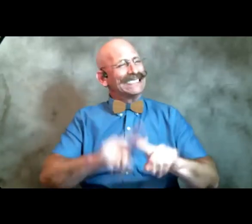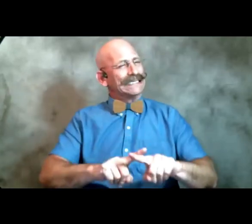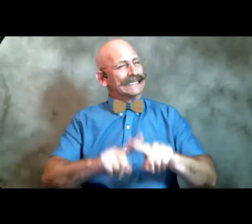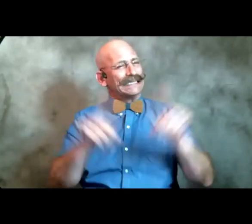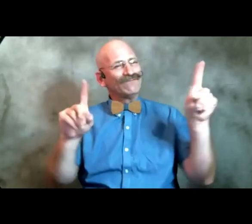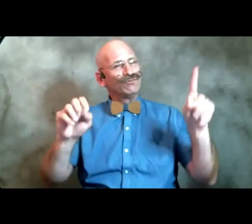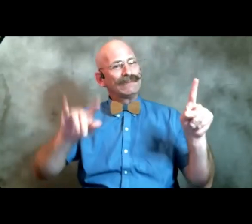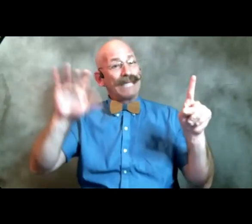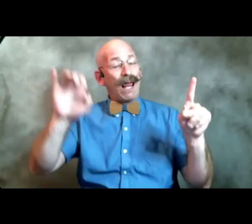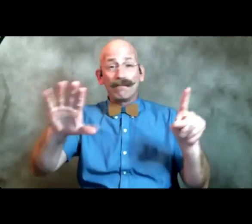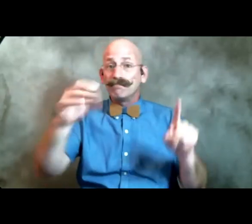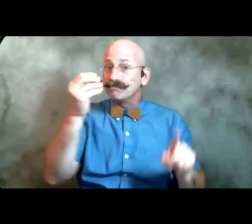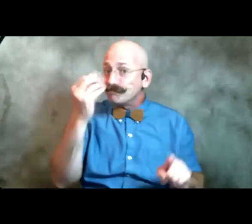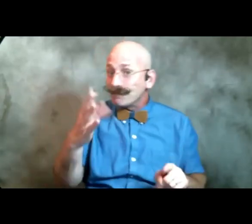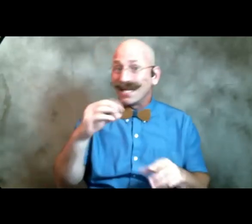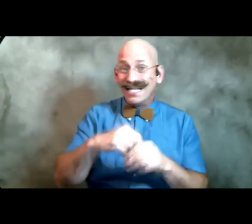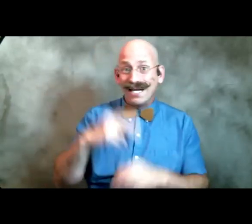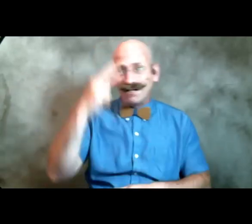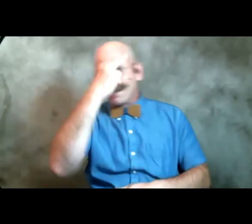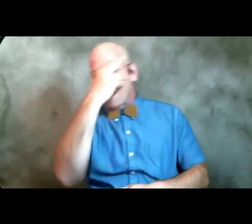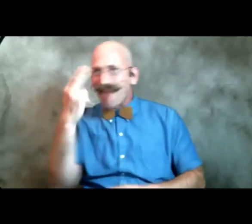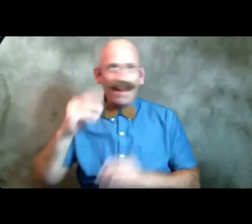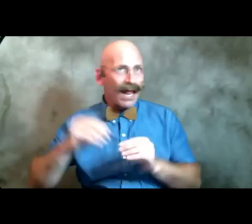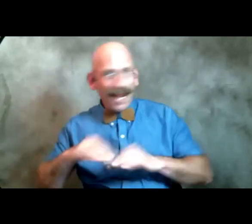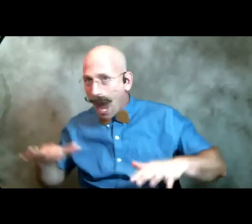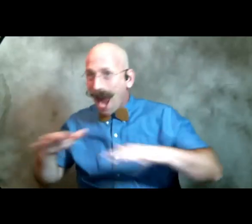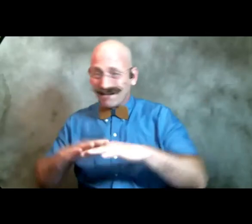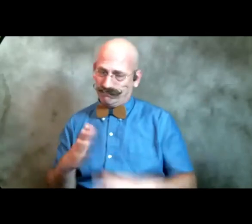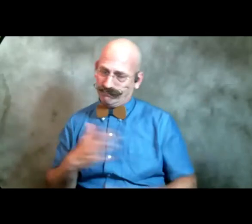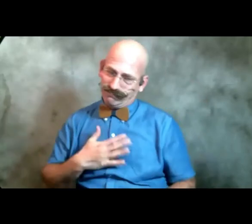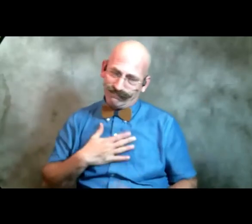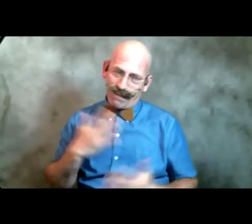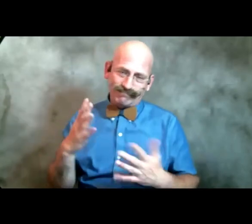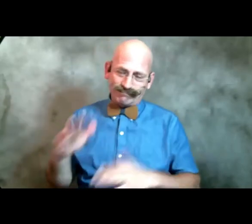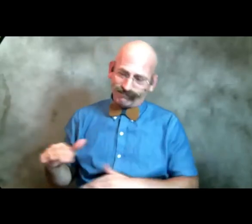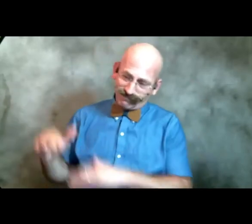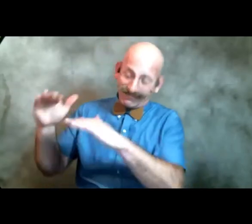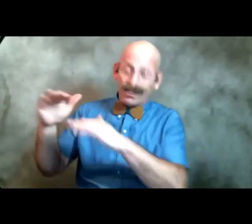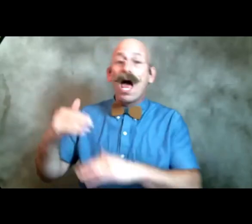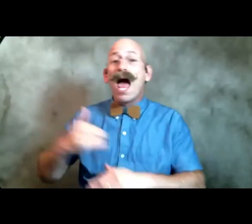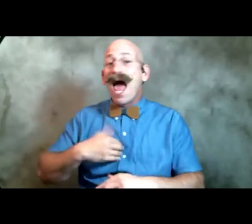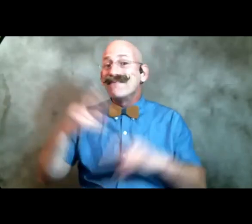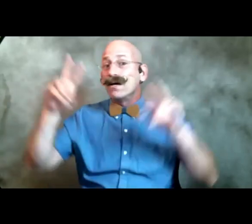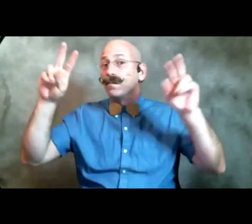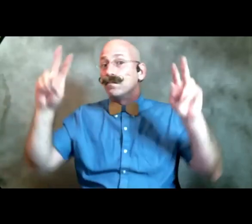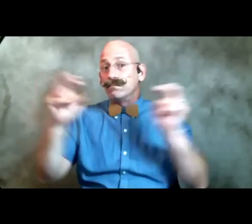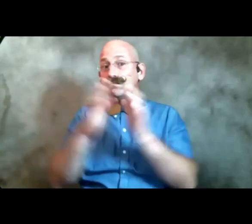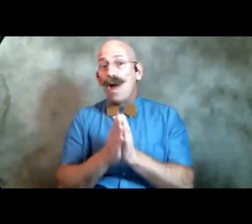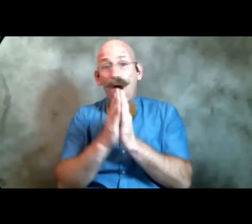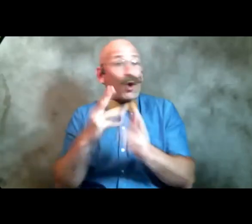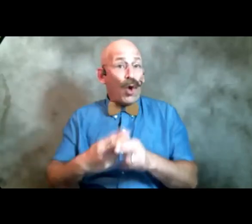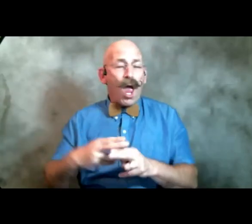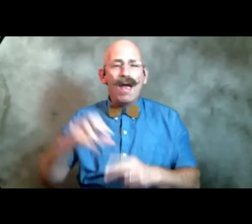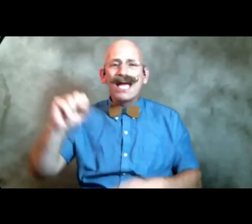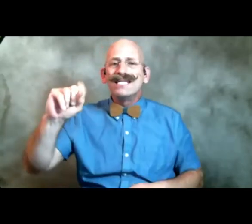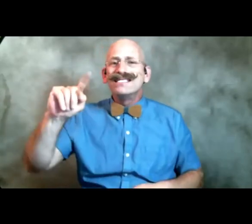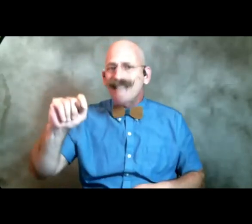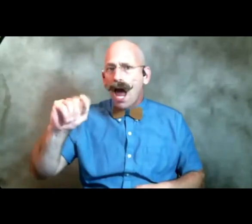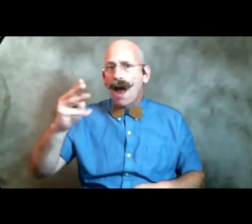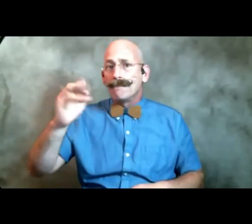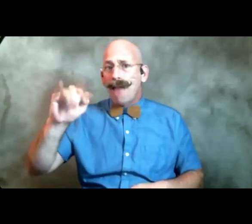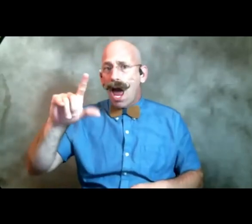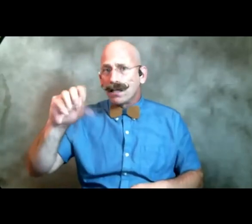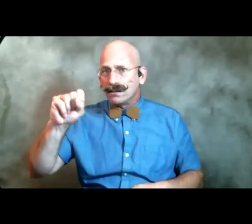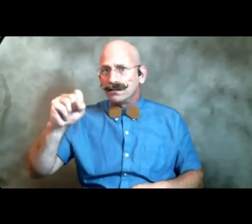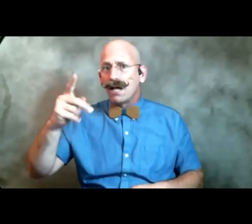in Catholic land where I spend a lot of my time there is something called the Saint Michael's Prayer and here's the